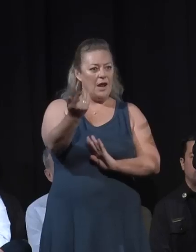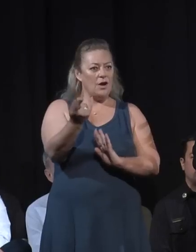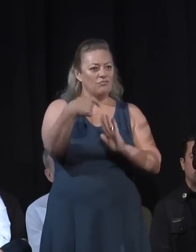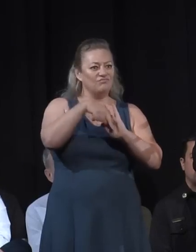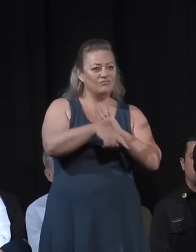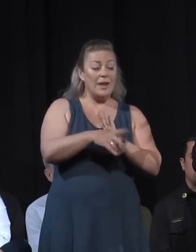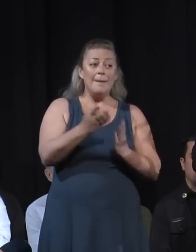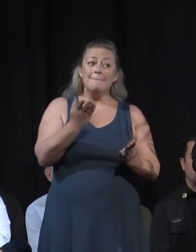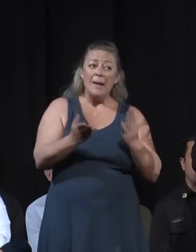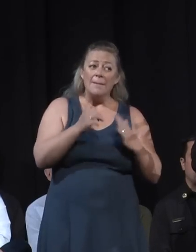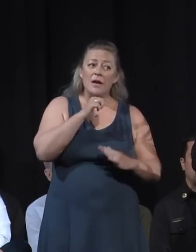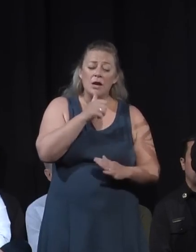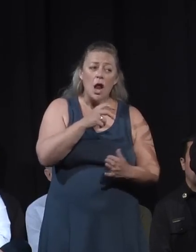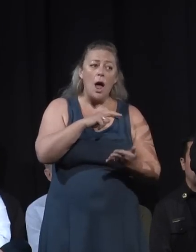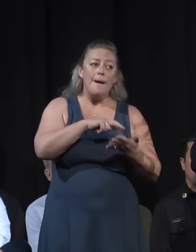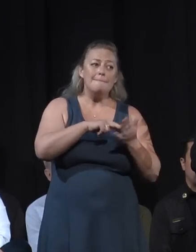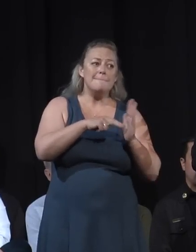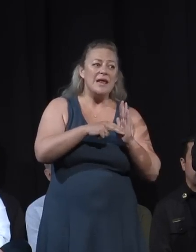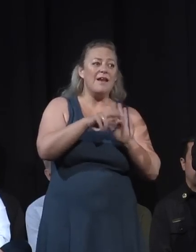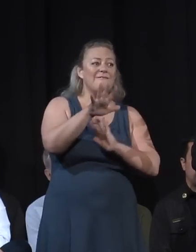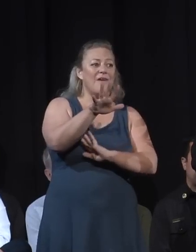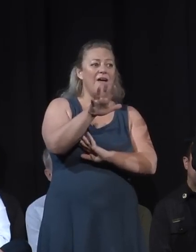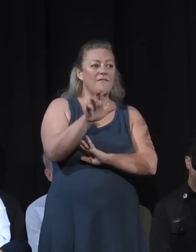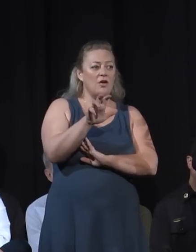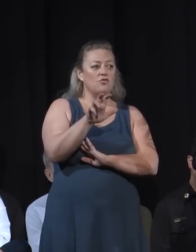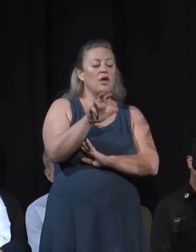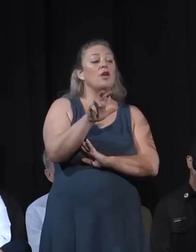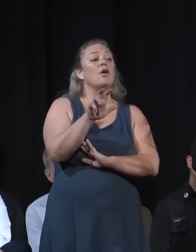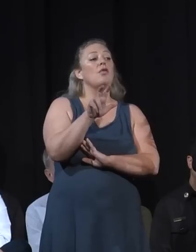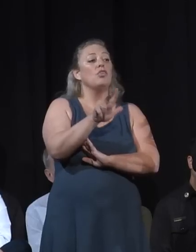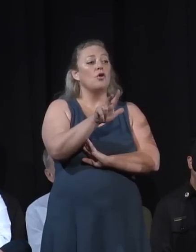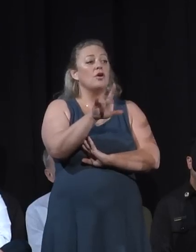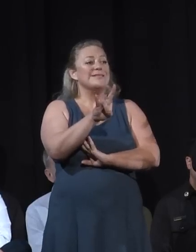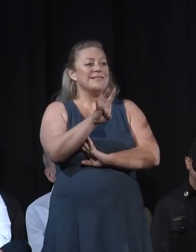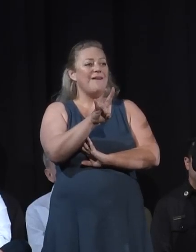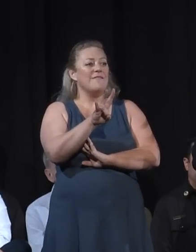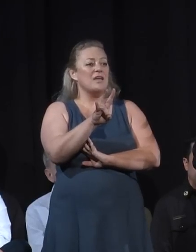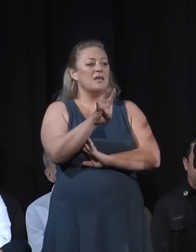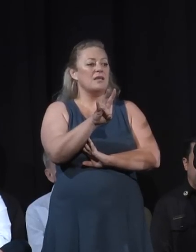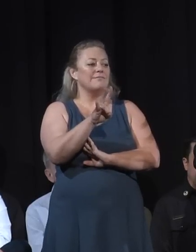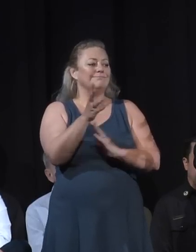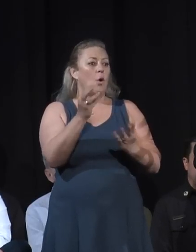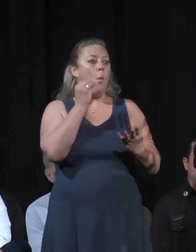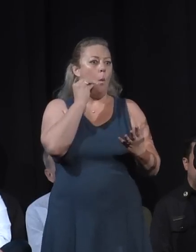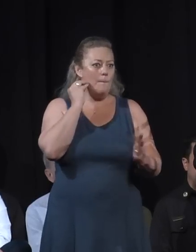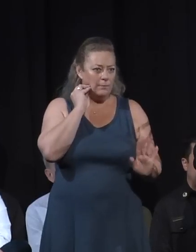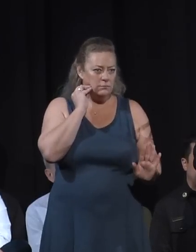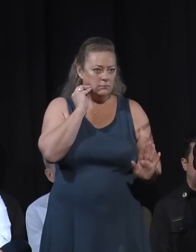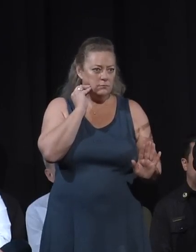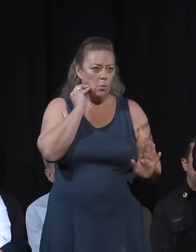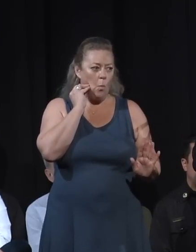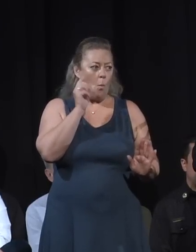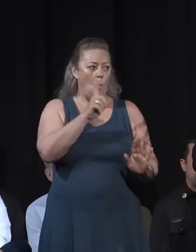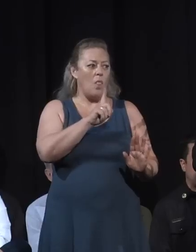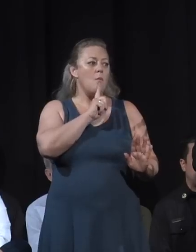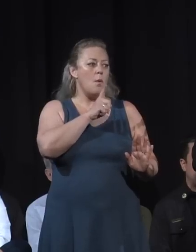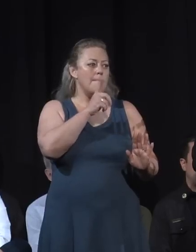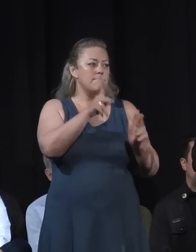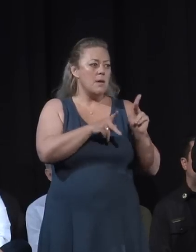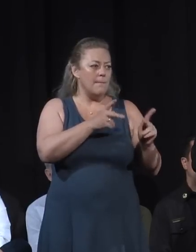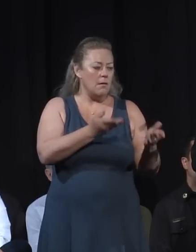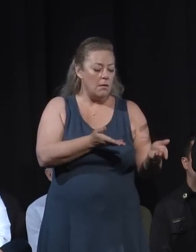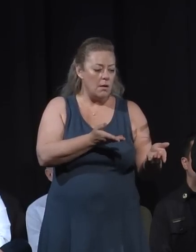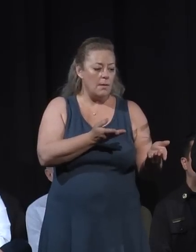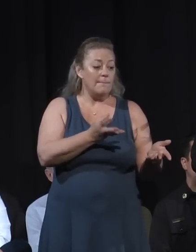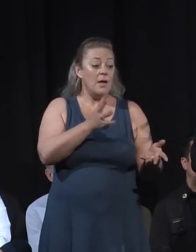537 occupancies, but that is a sobering number. And then in addition to that, there were 118